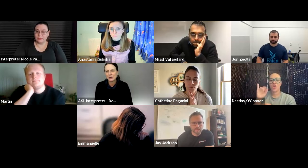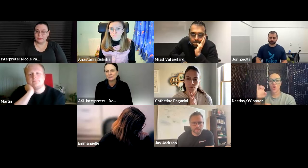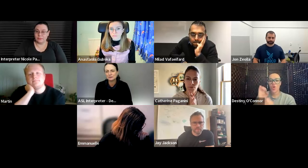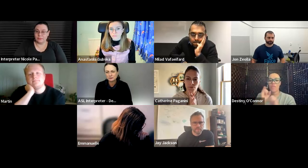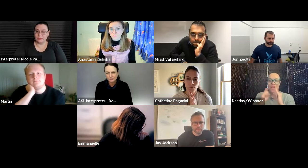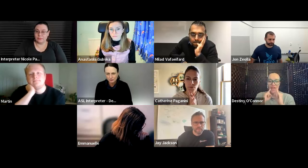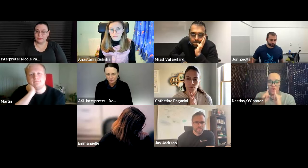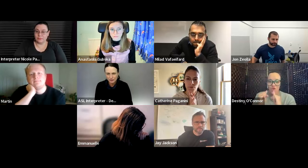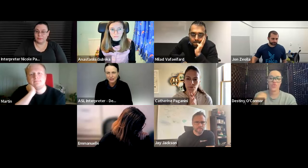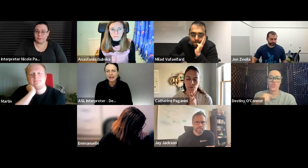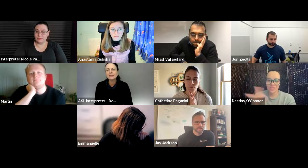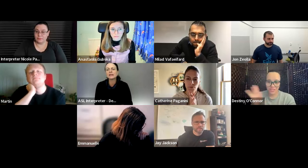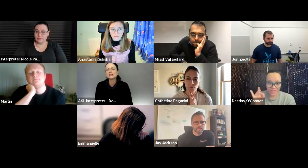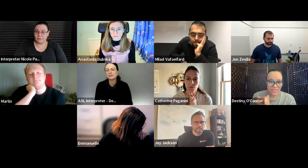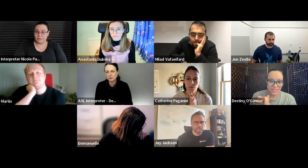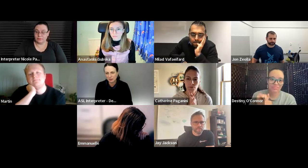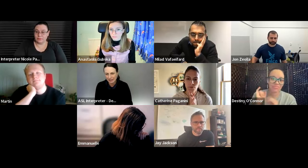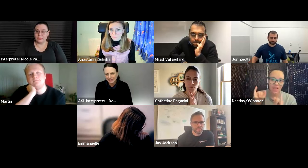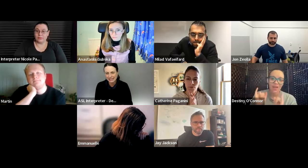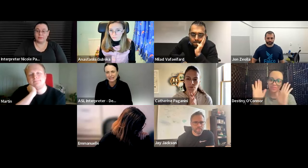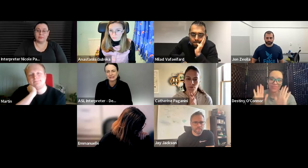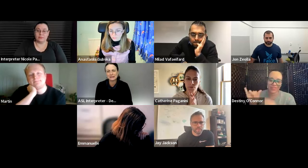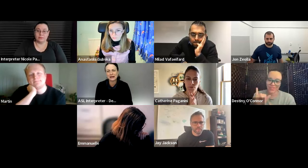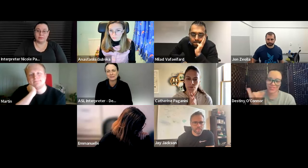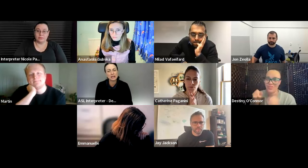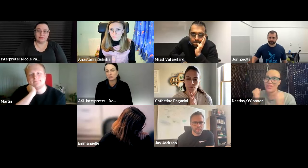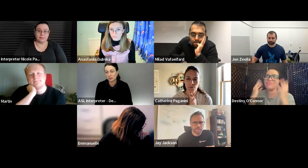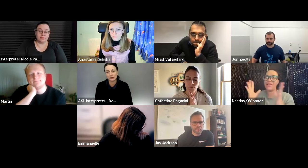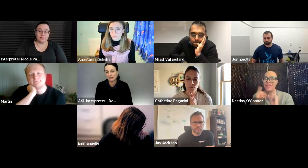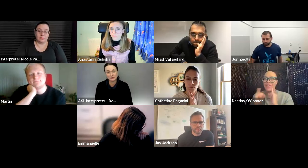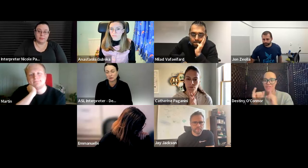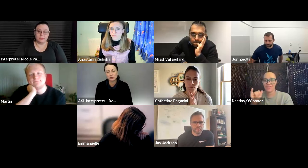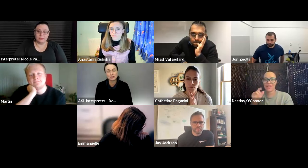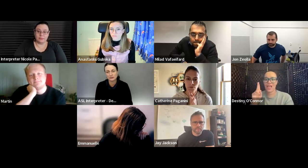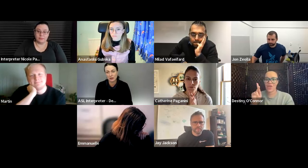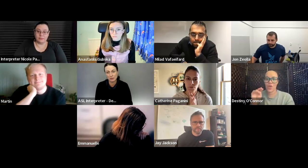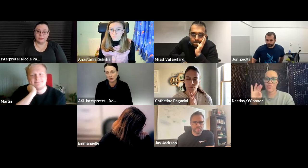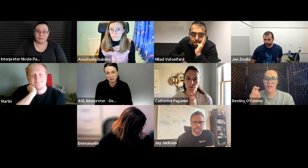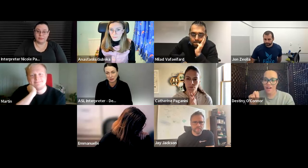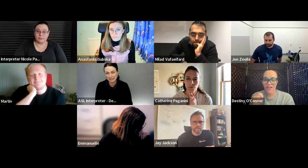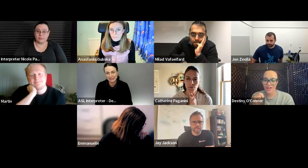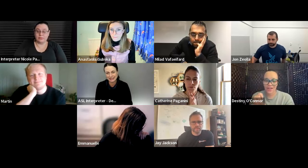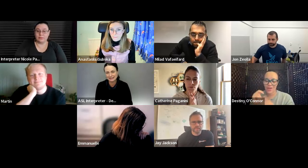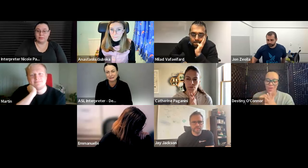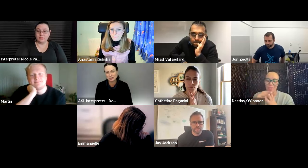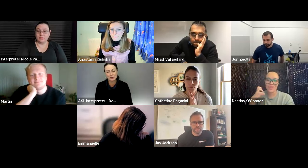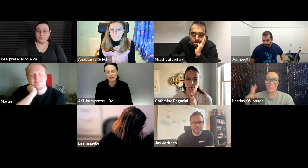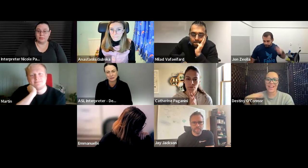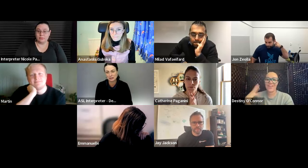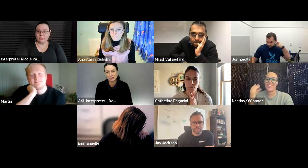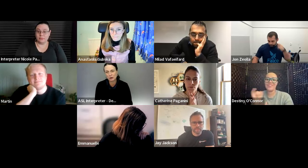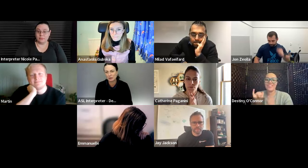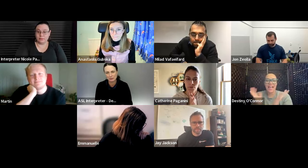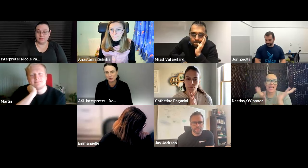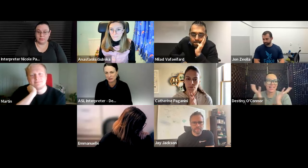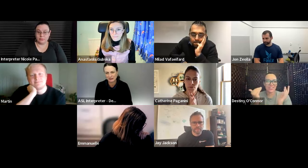so and the interviews that we did um it was just really just phenomenal experience and it was great